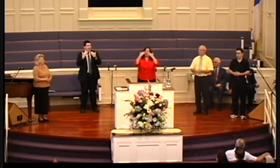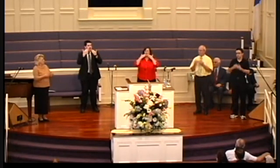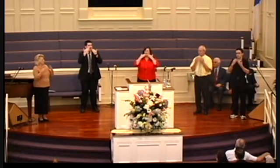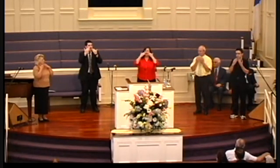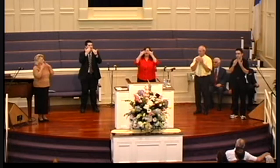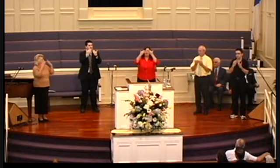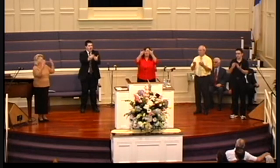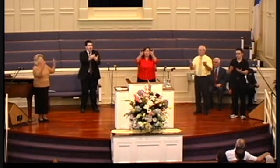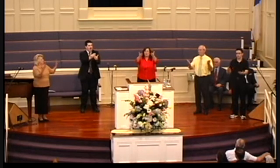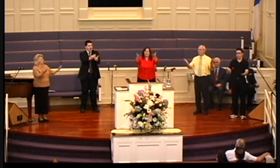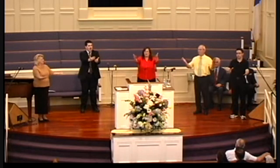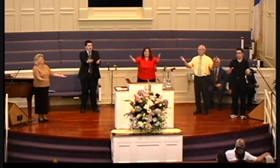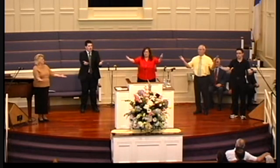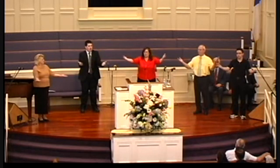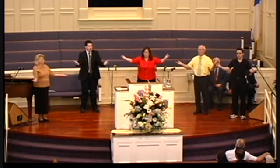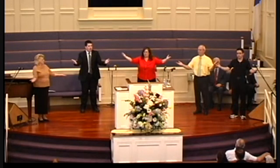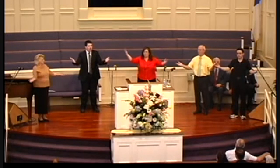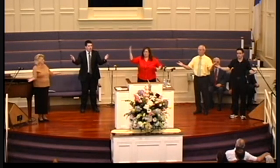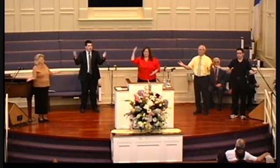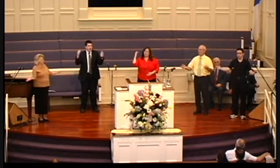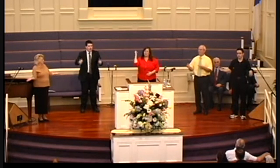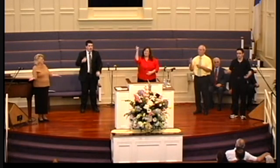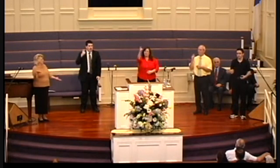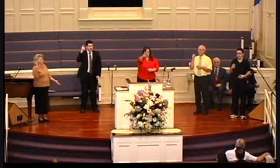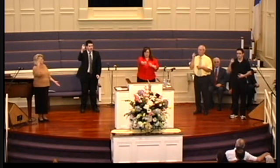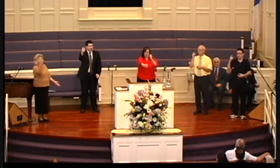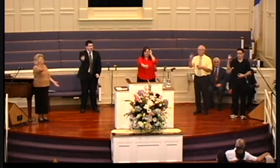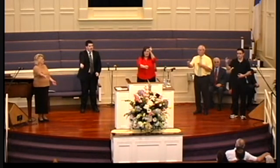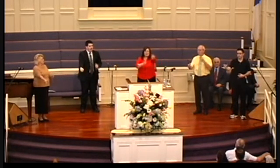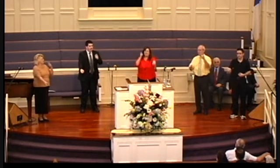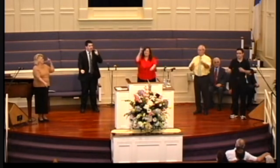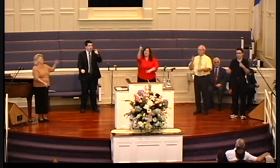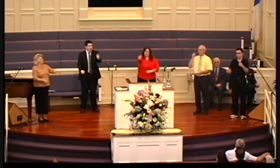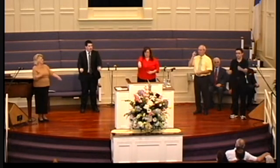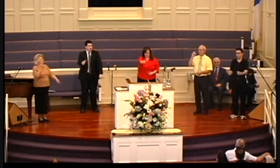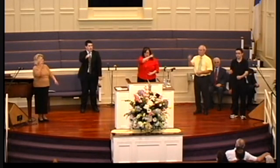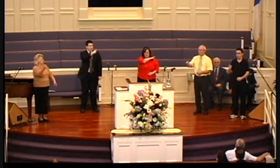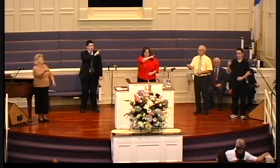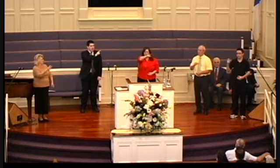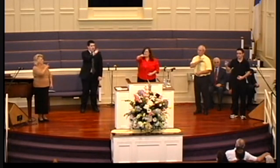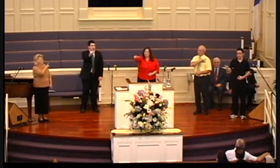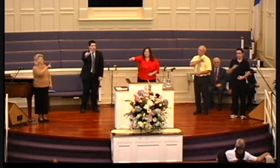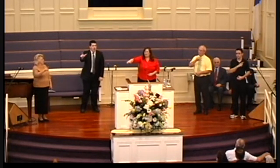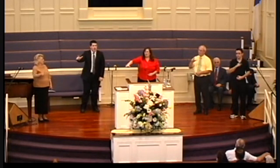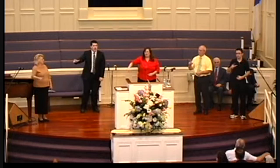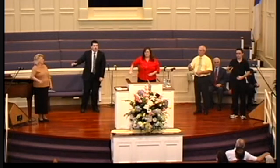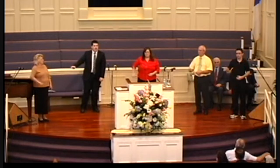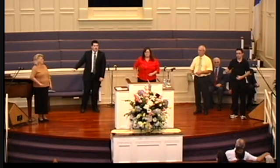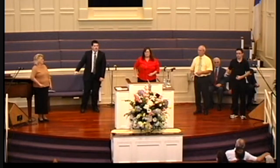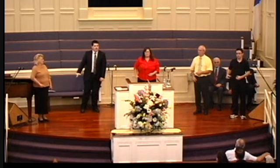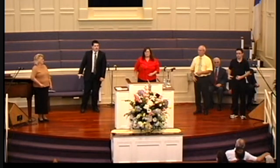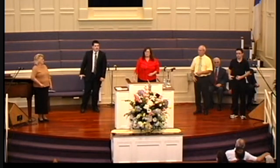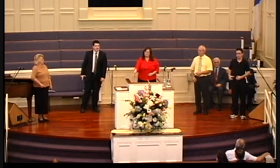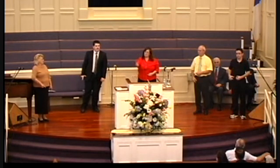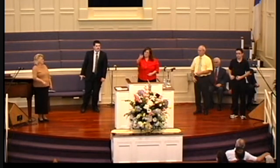Thank You For Giving To The Lord